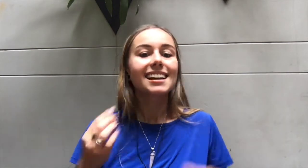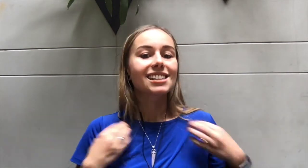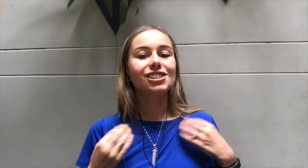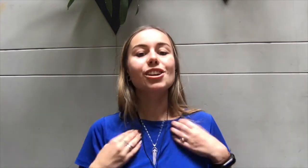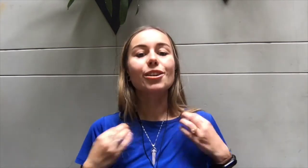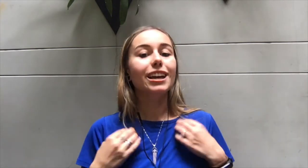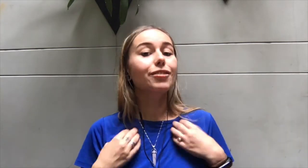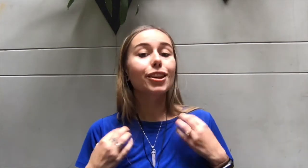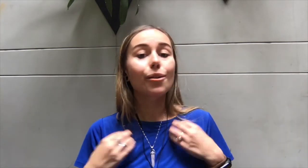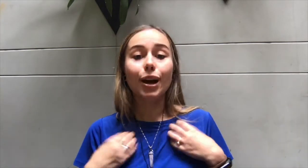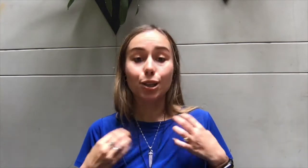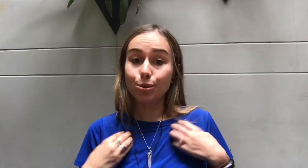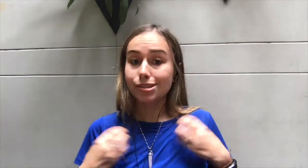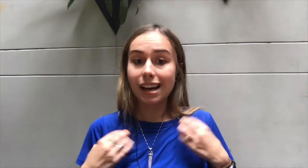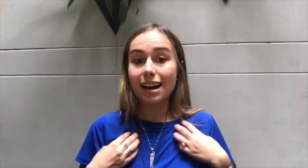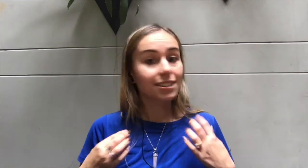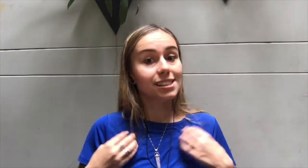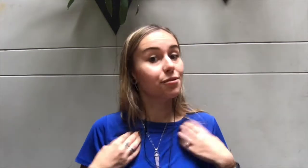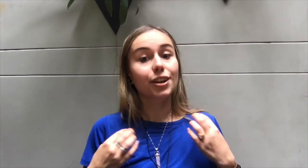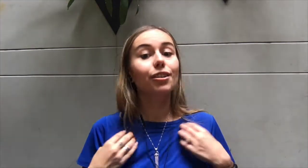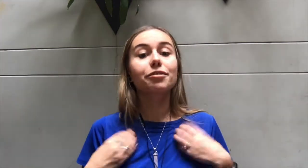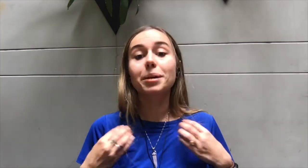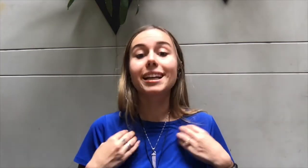So even though I used to have this fear of money.